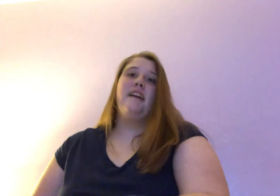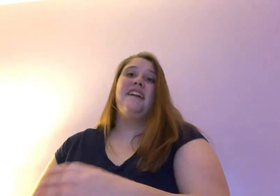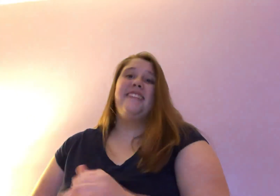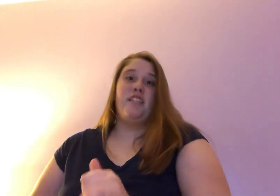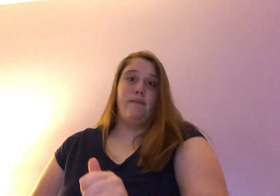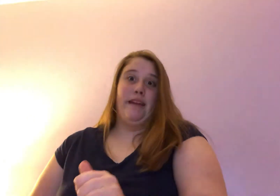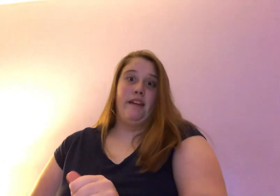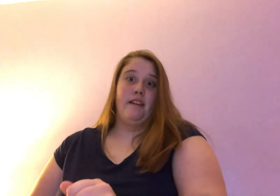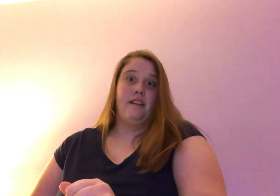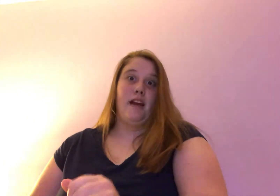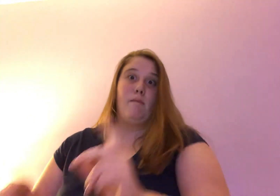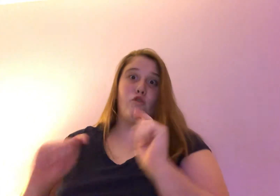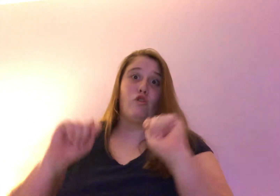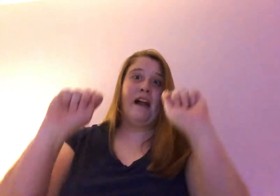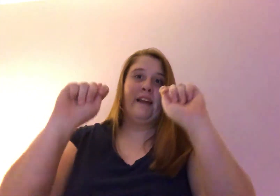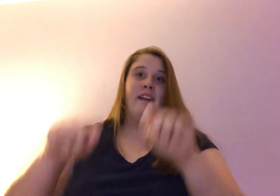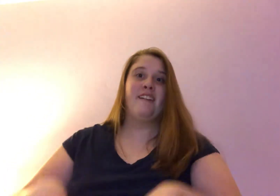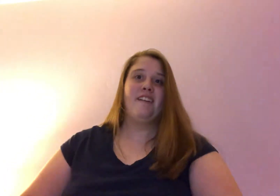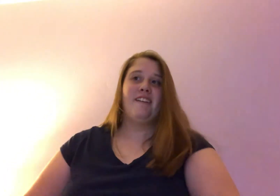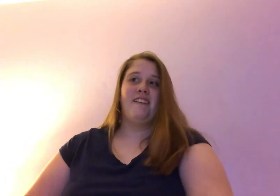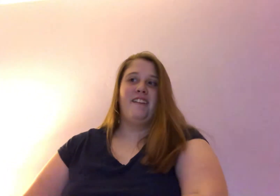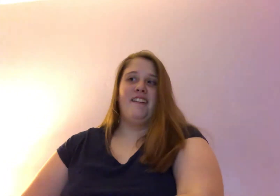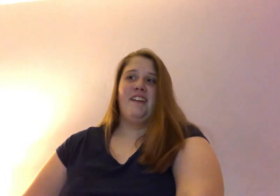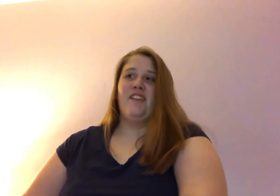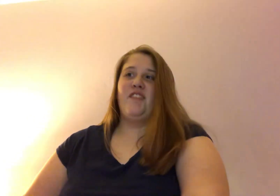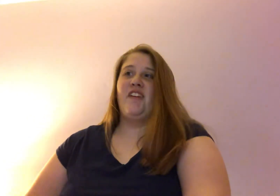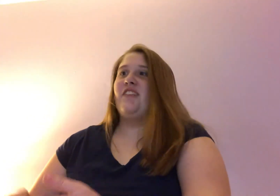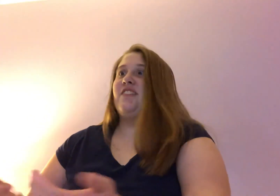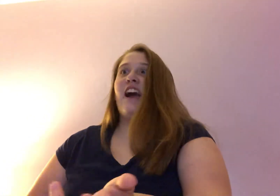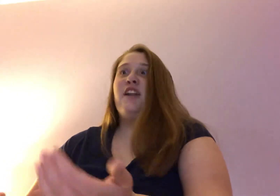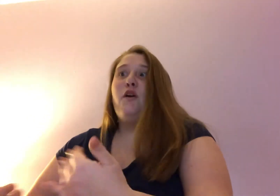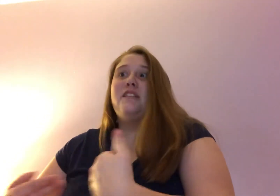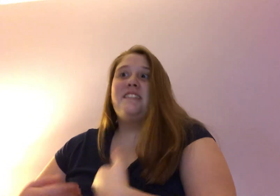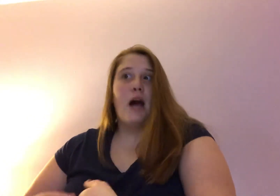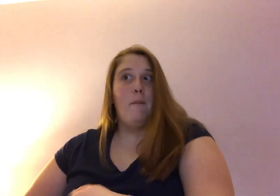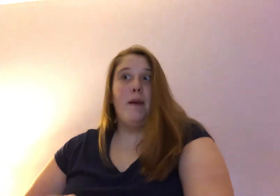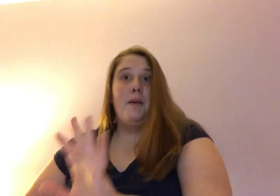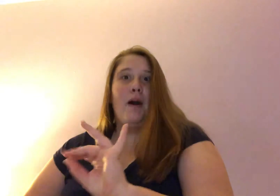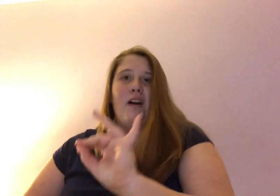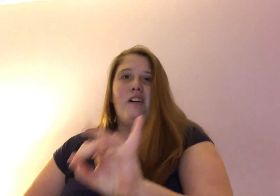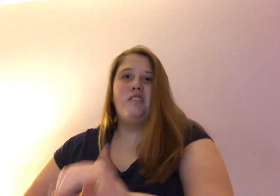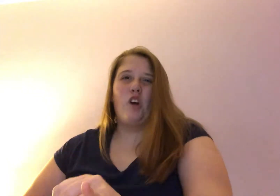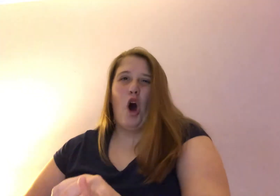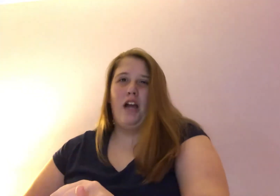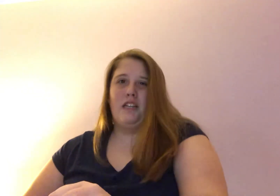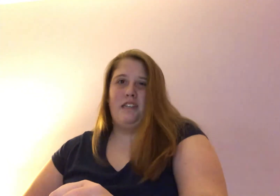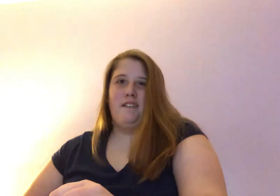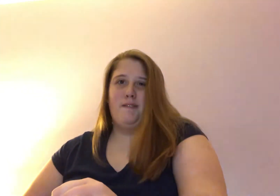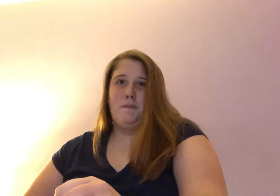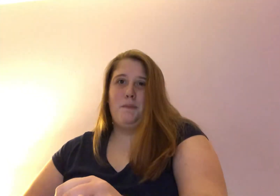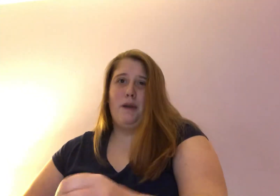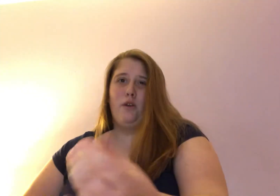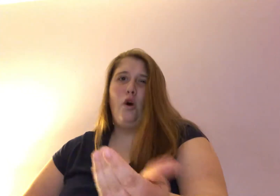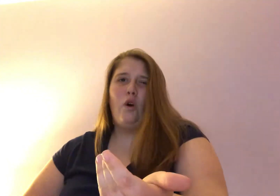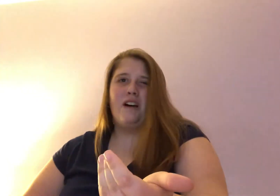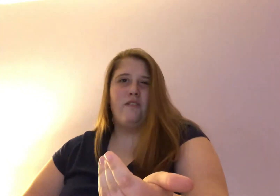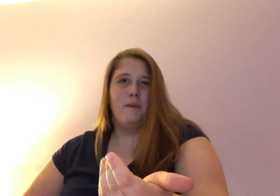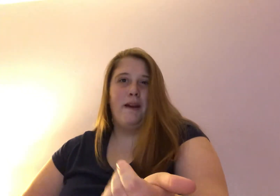Teach me. I'm trying. I know some, but not a lot. I know the whole alphabet.